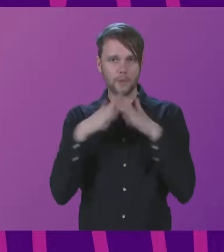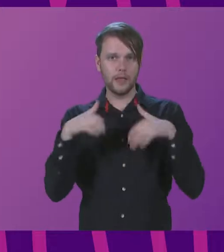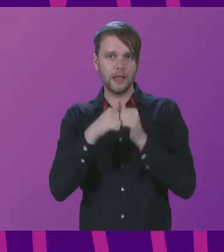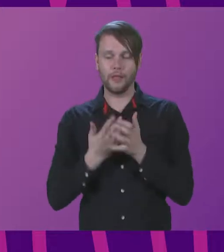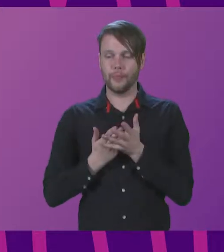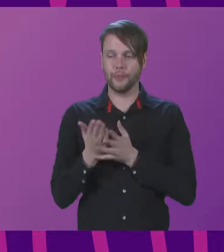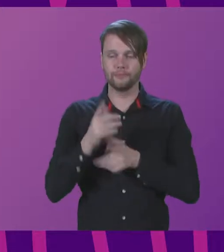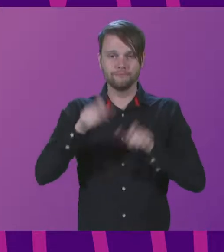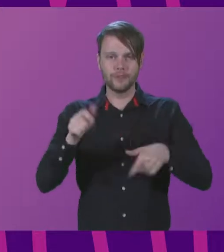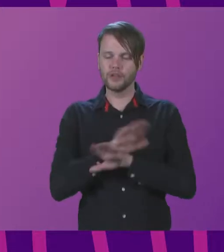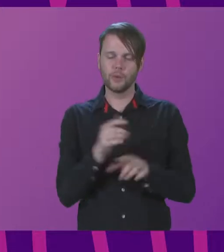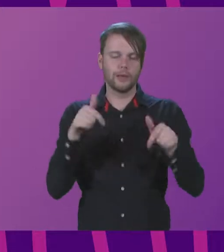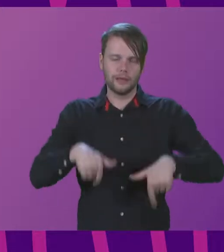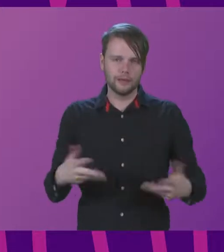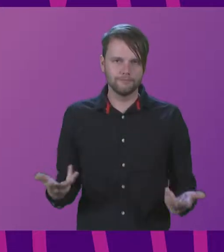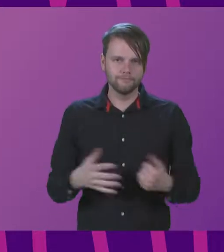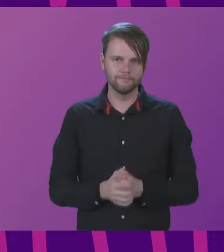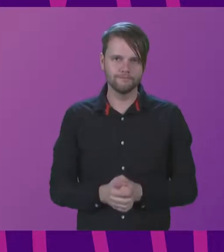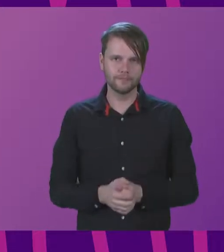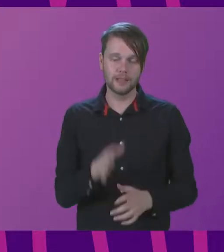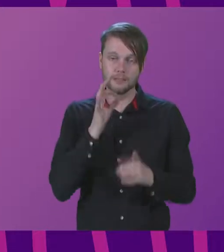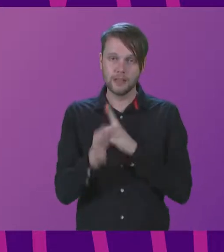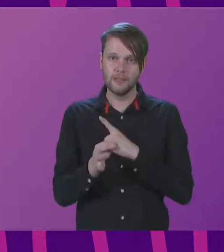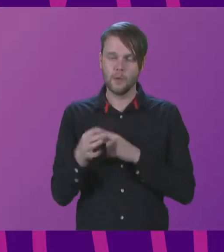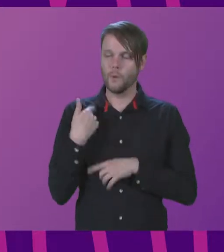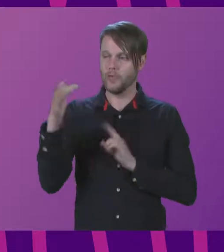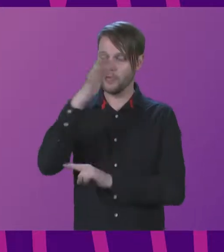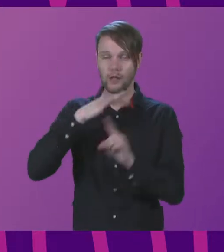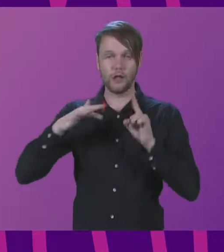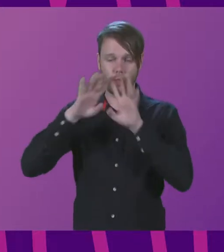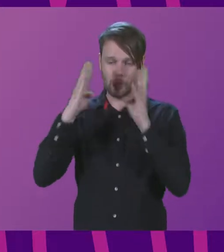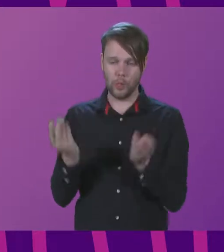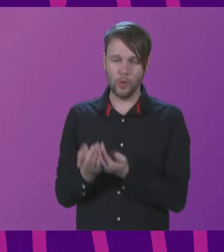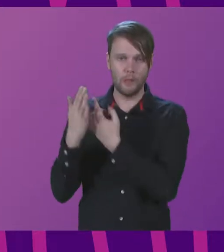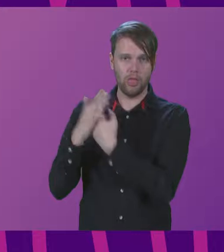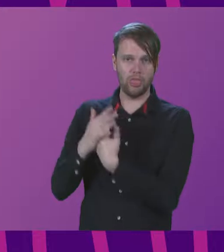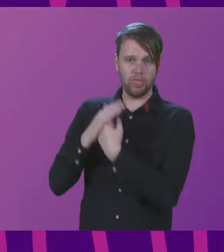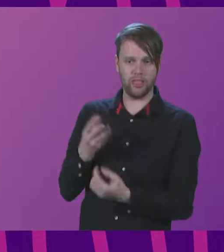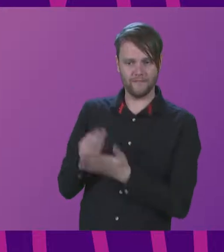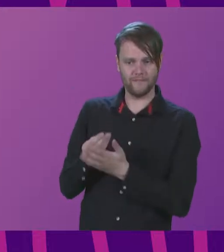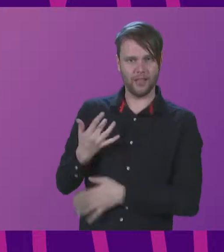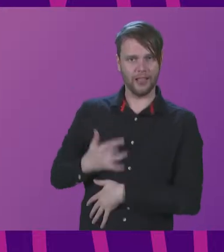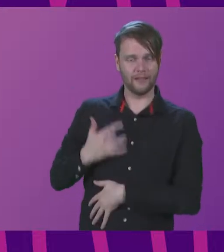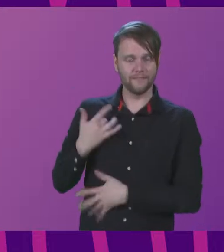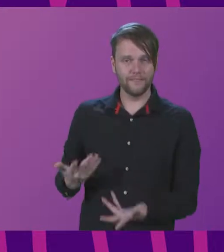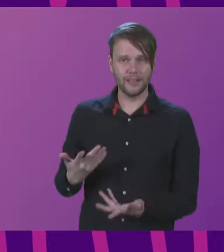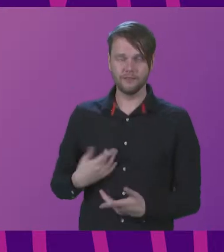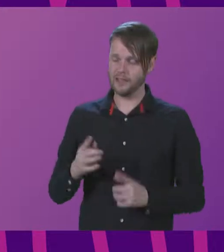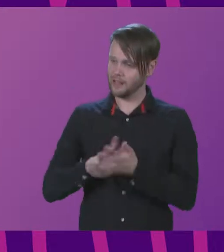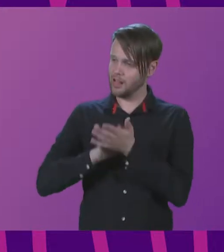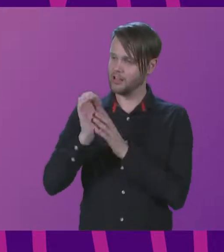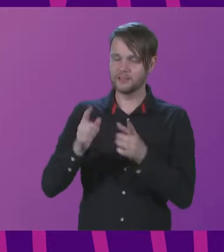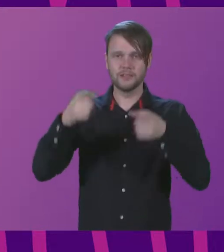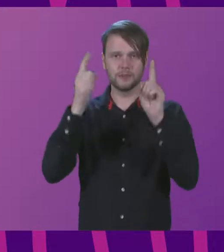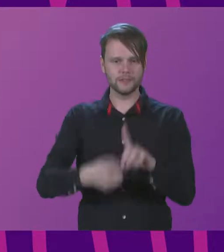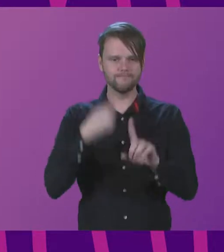our colleagues who are not here. In particular, with the rising global pressures on the cost of living, it's for culture ministers to champion the role